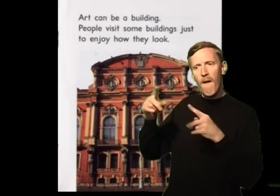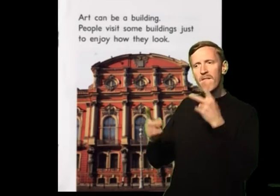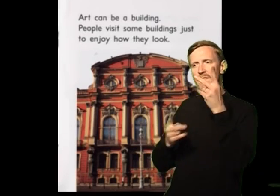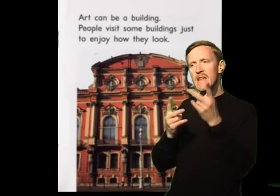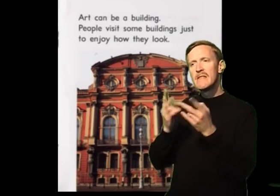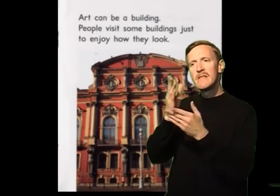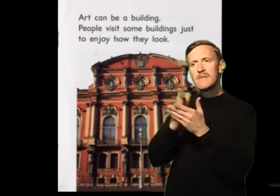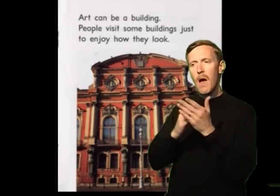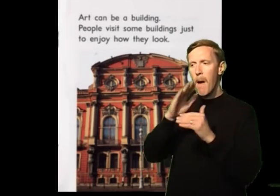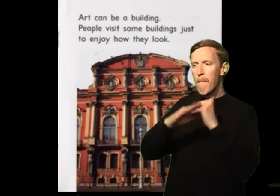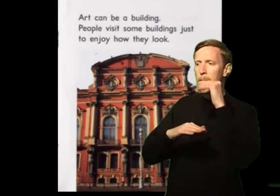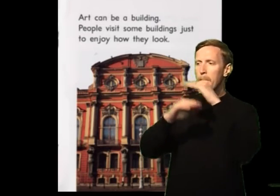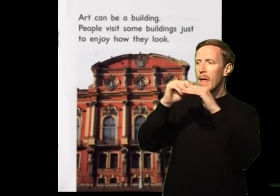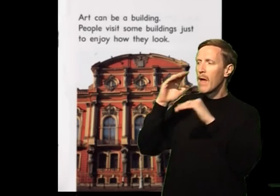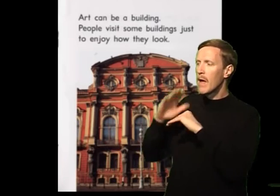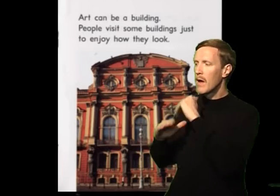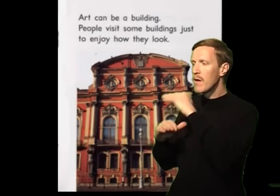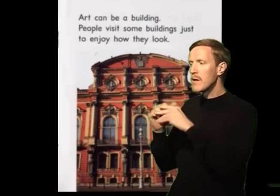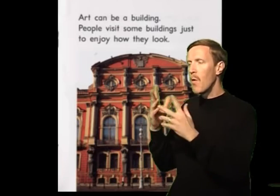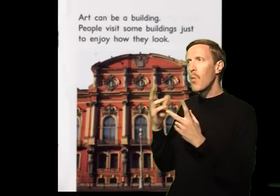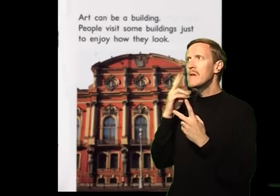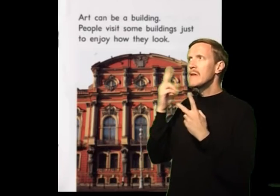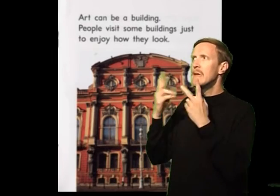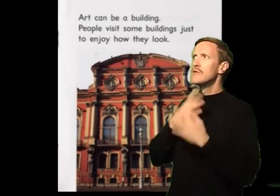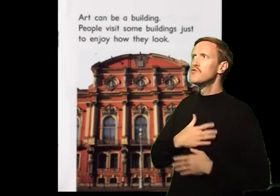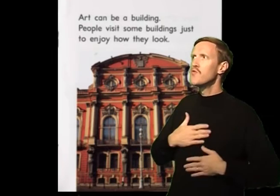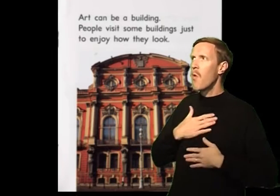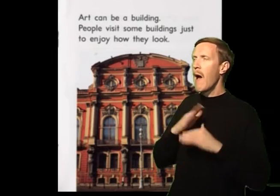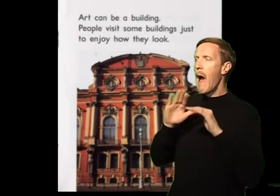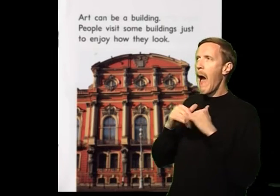People visit some buildings just to enjoy how they look.